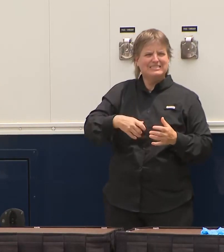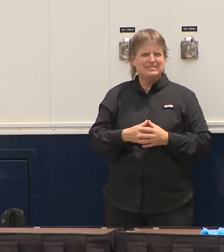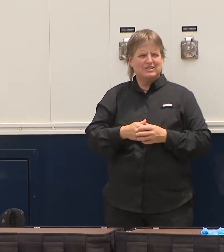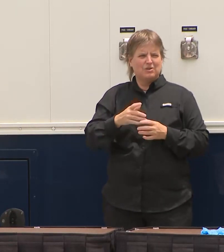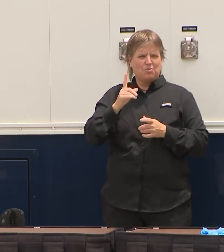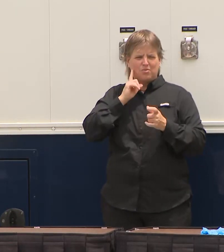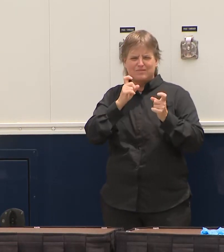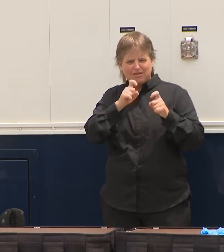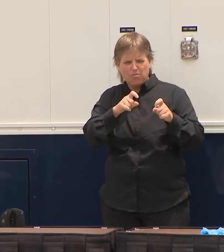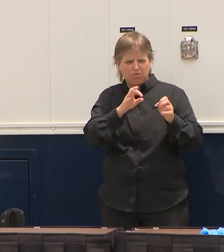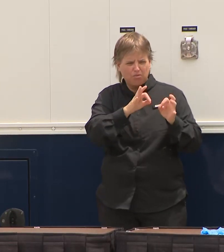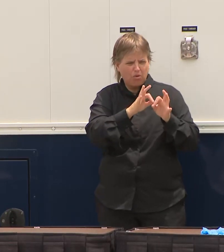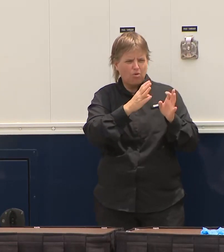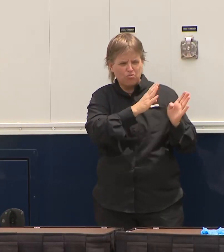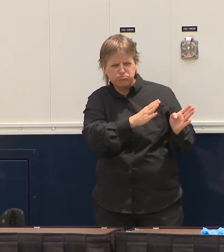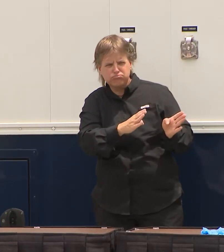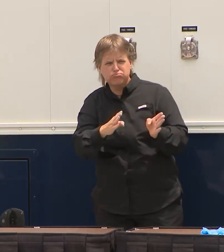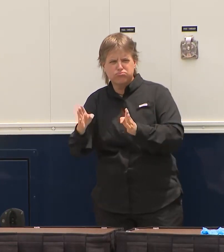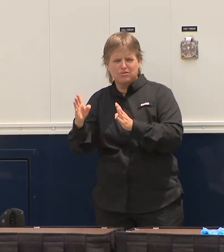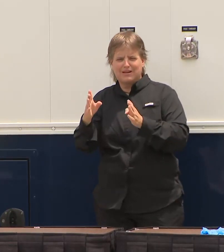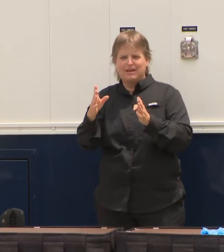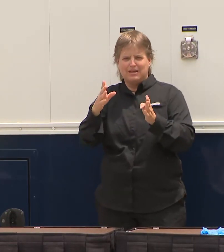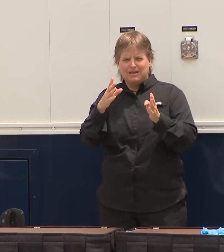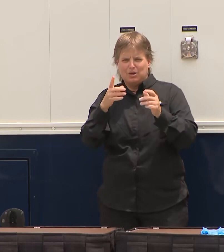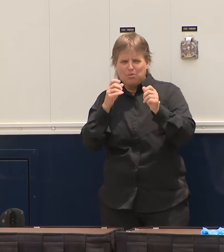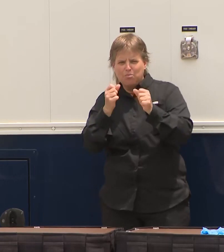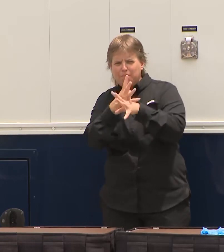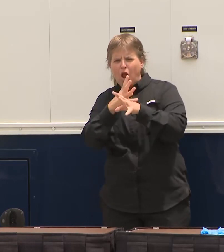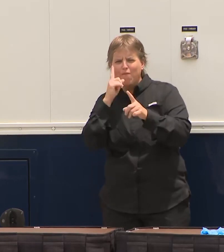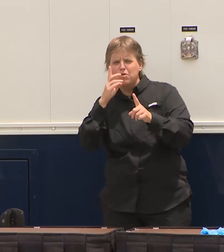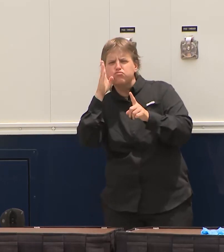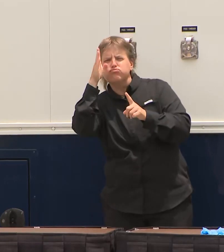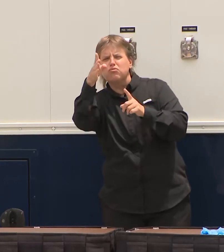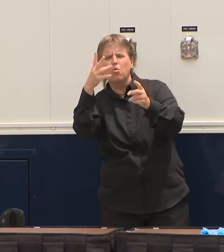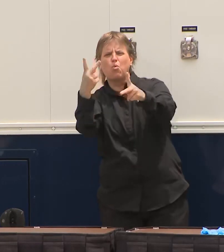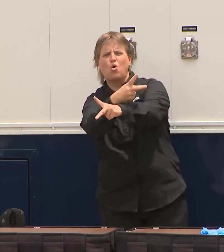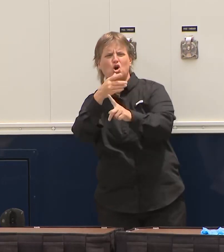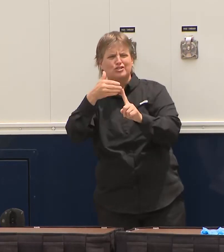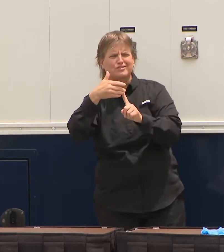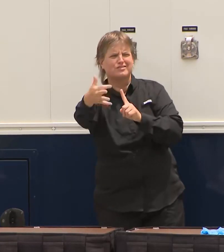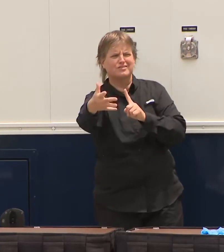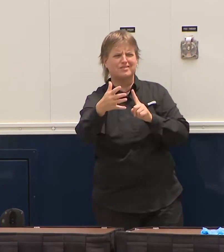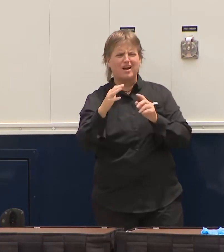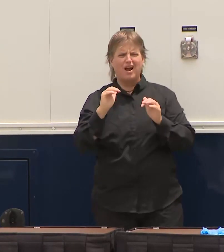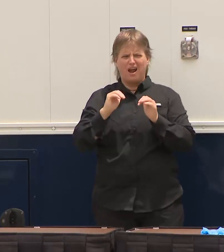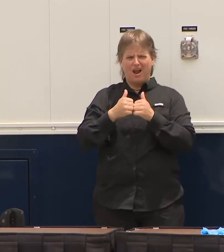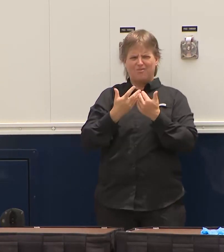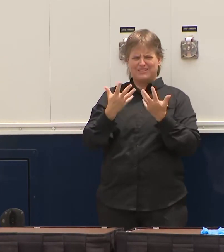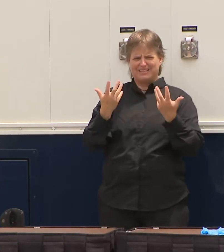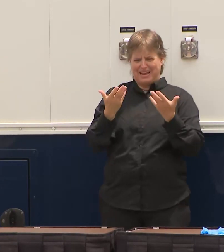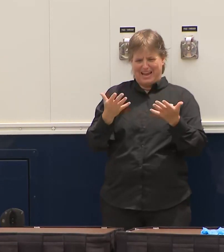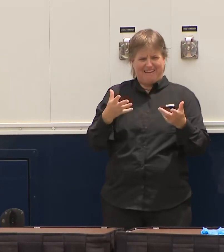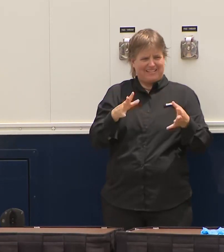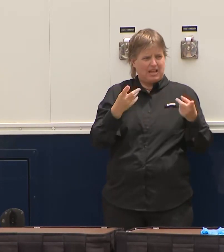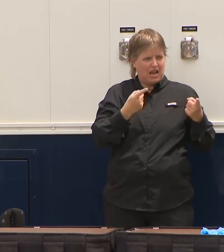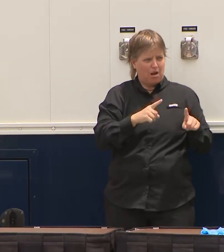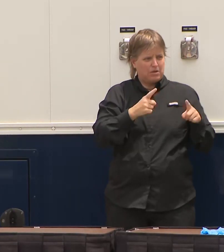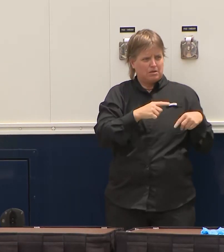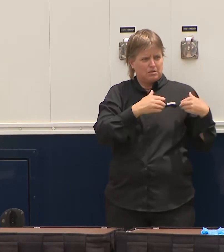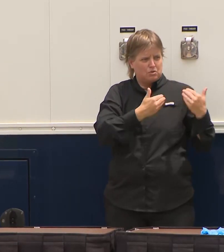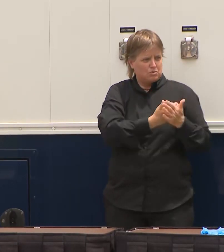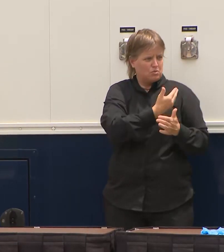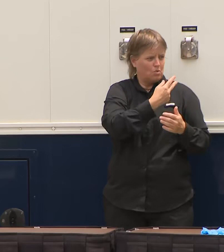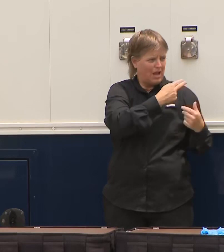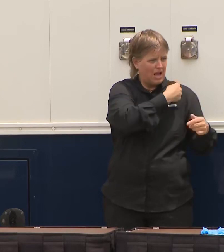for kind of the worst case do that but I mean if you look at how the cases have been going and the new hospitalizations